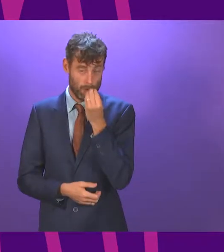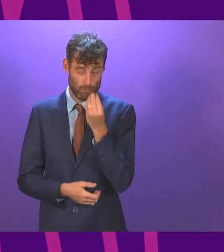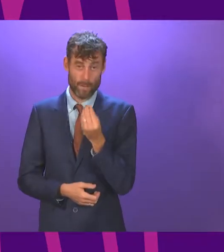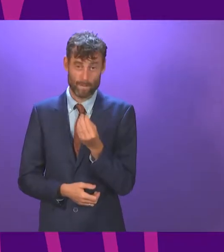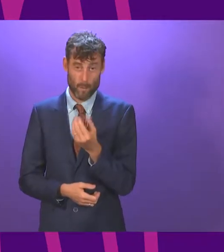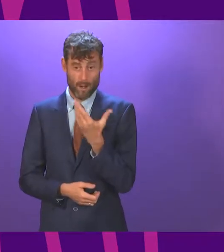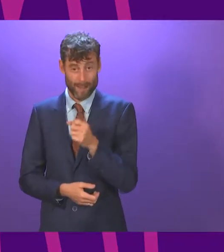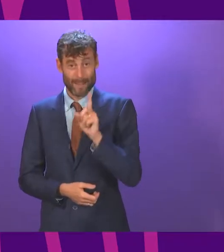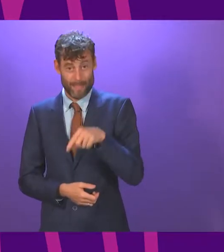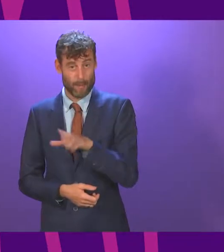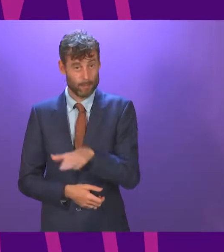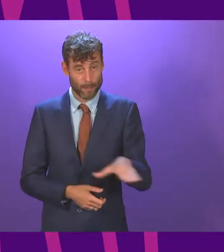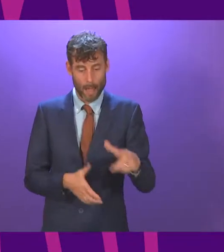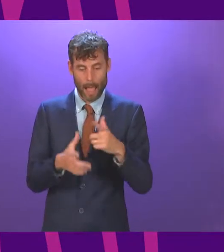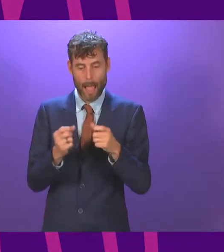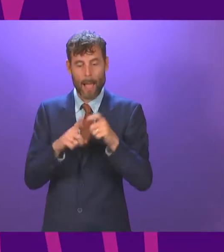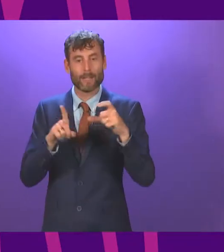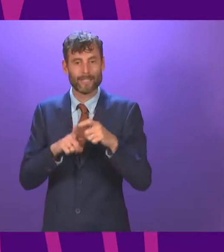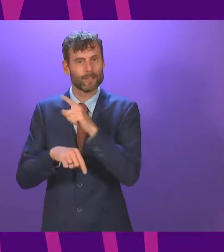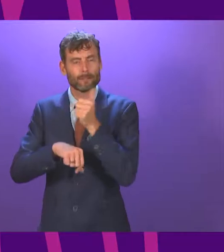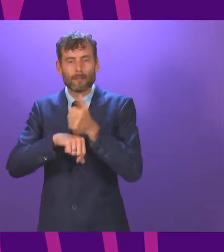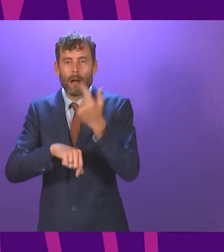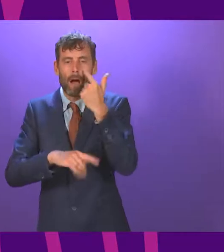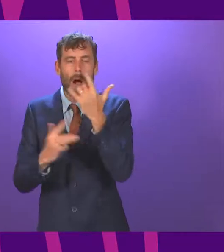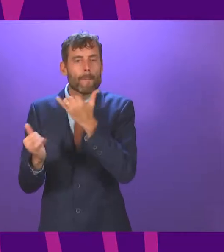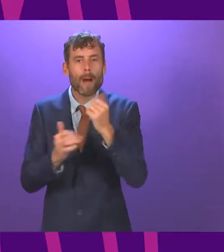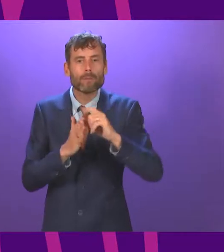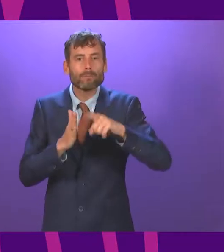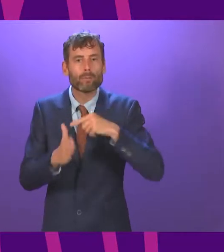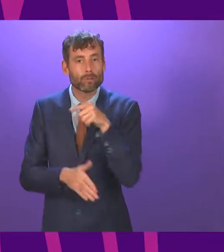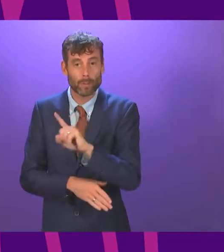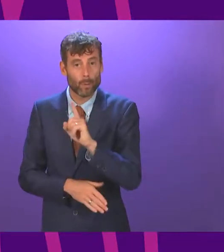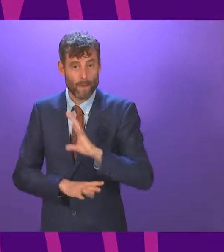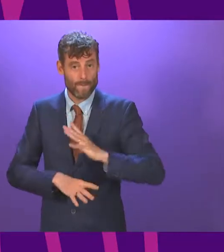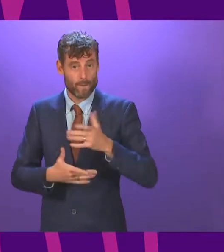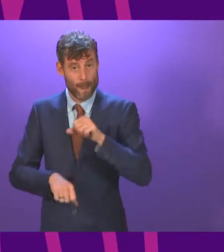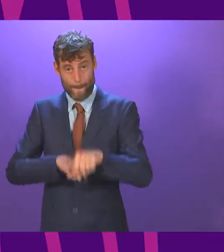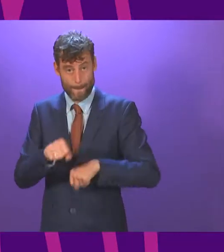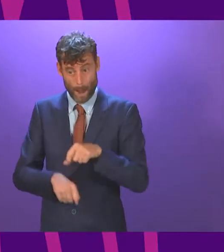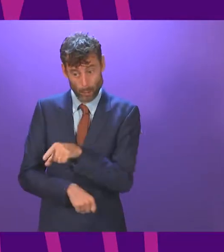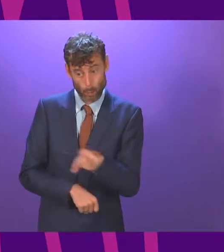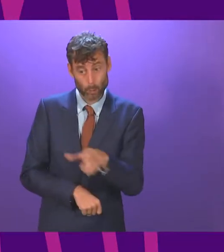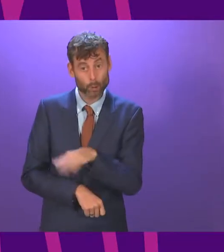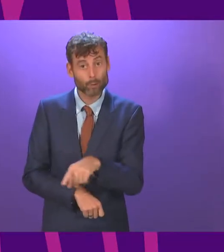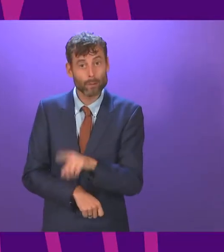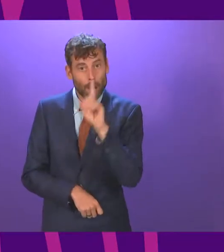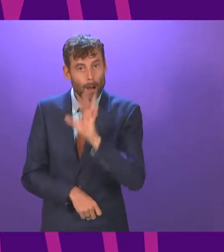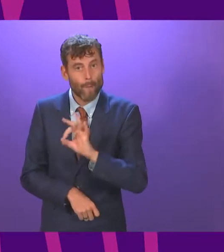delighted that Aberdeenshire has a pilot project, it's one of the pilot projects to offer free bicycles to children who can't afford them. And,